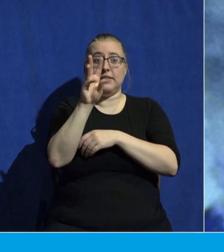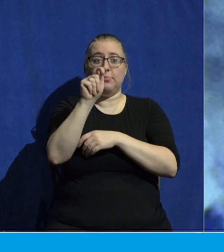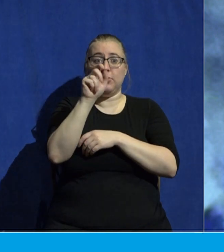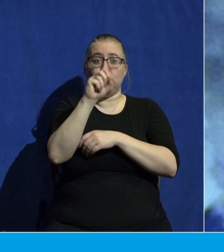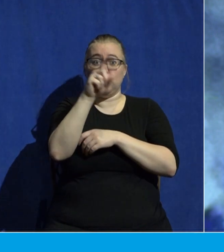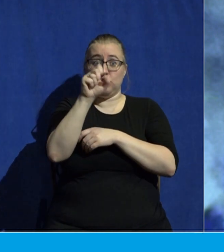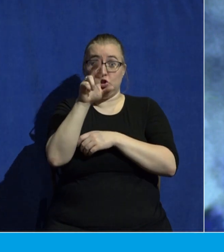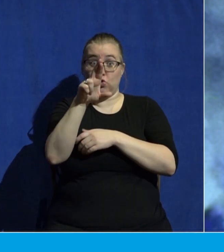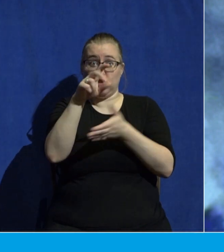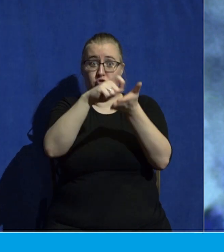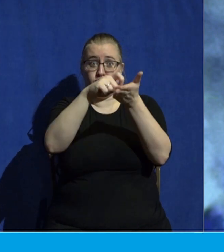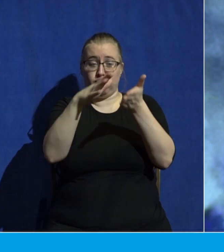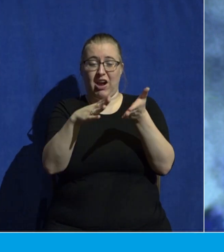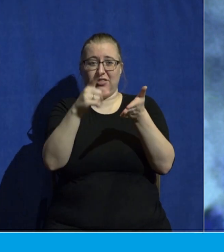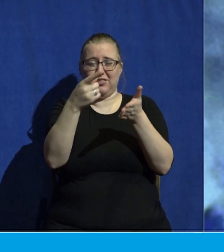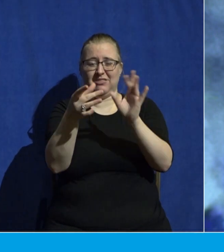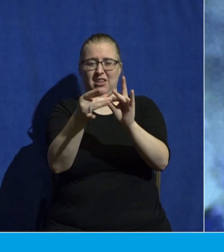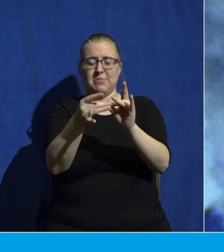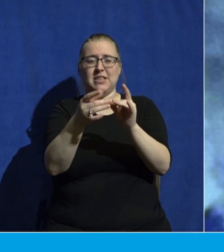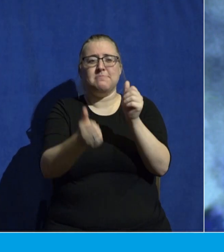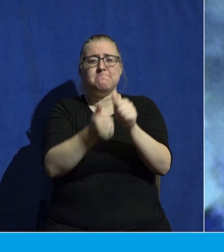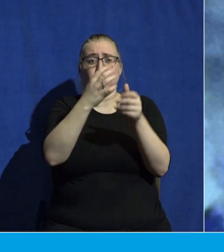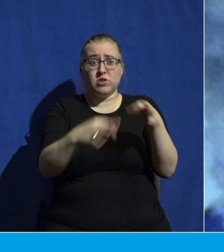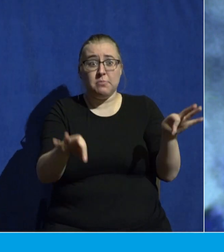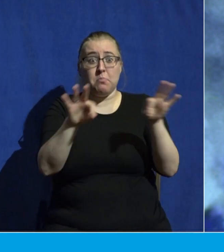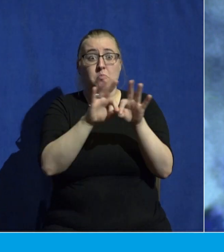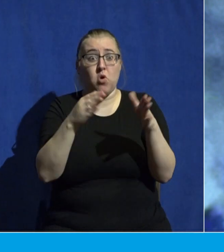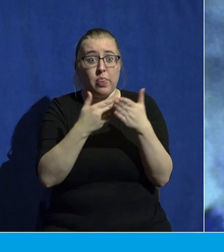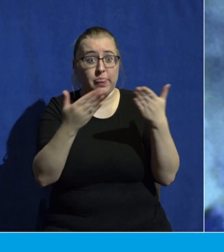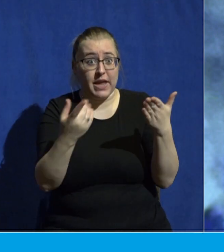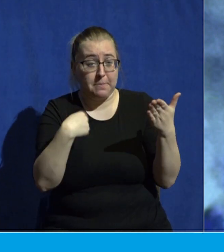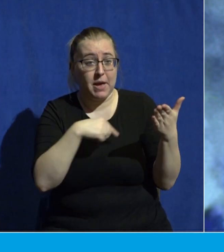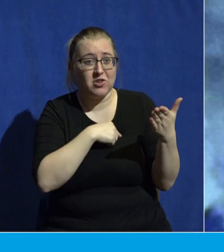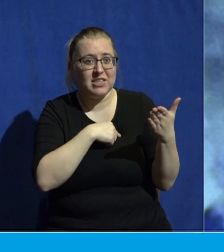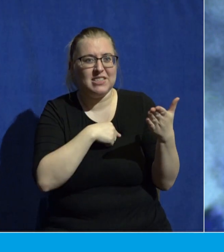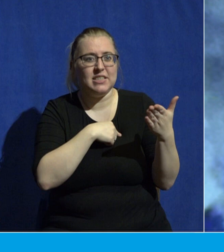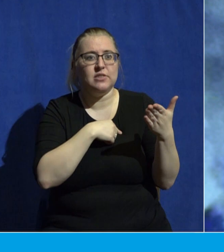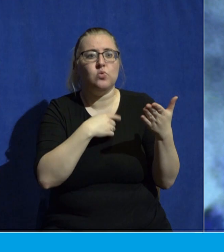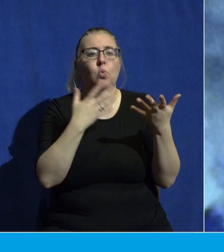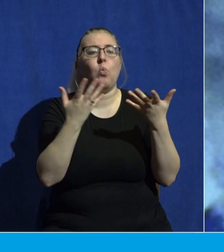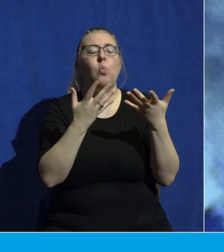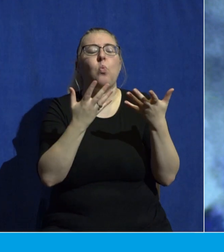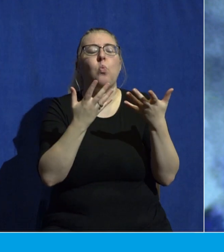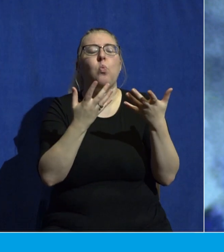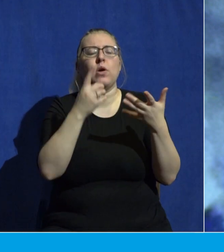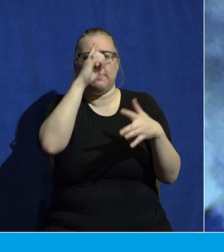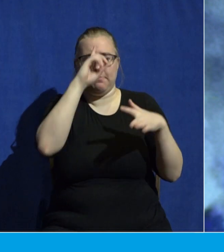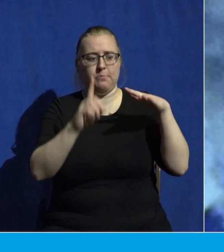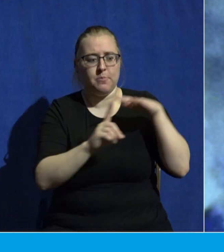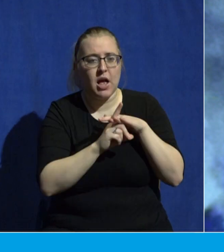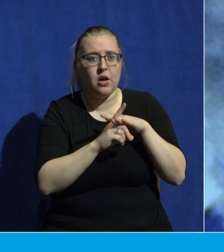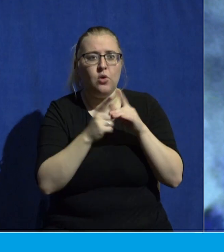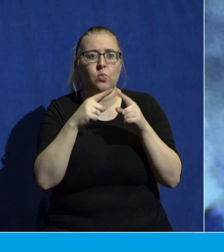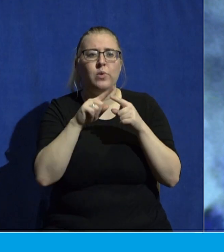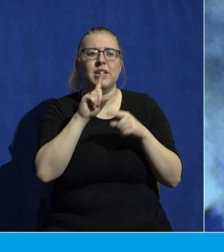important thing about each of us is what just came into our mind when I asked that question. Who is